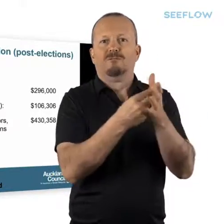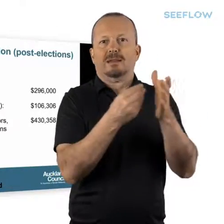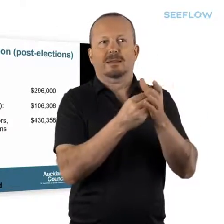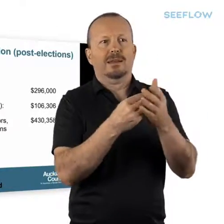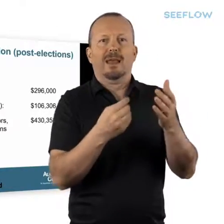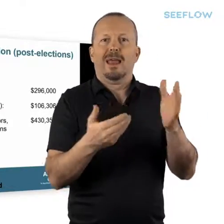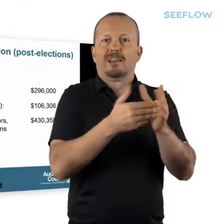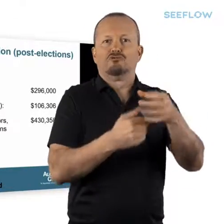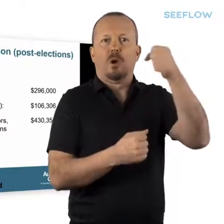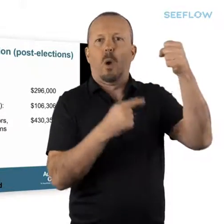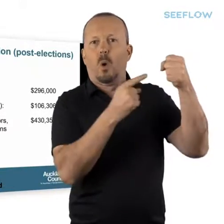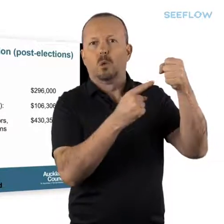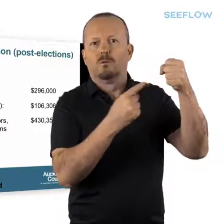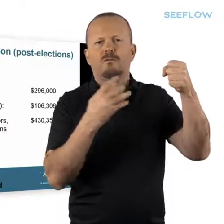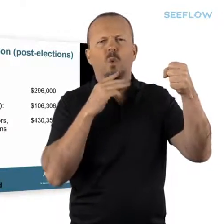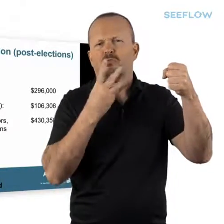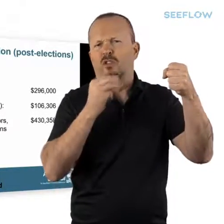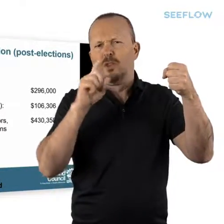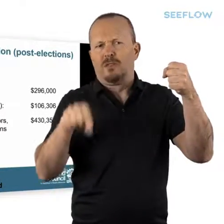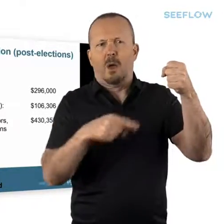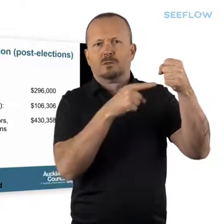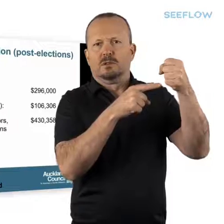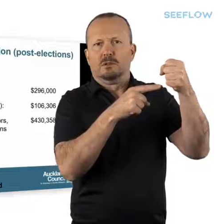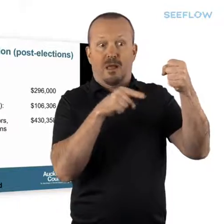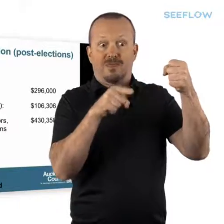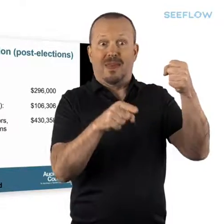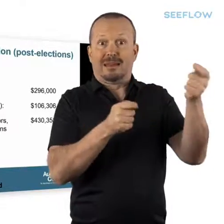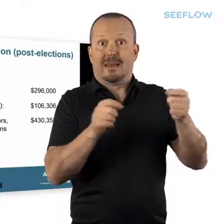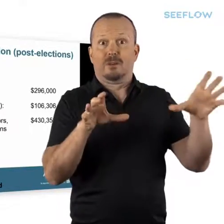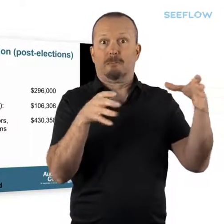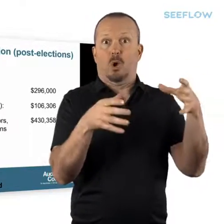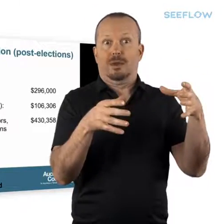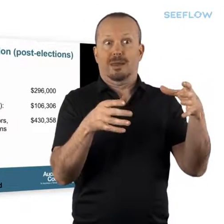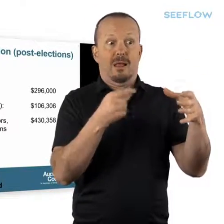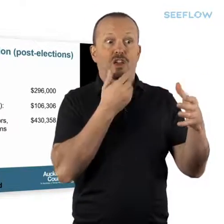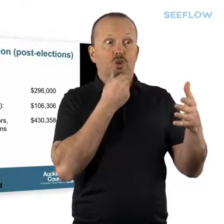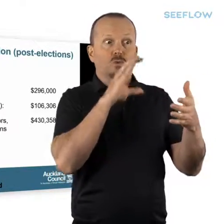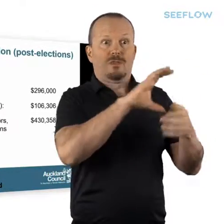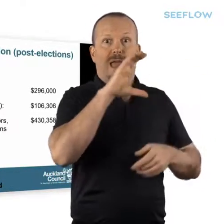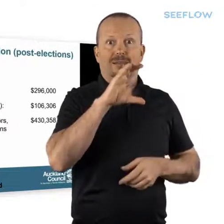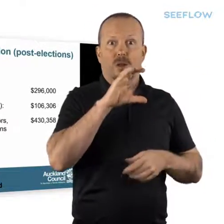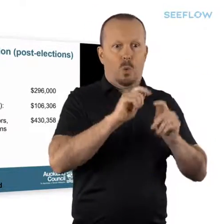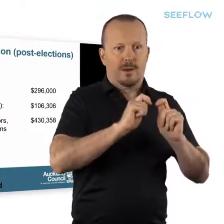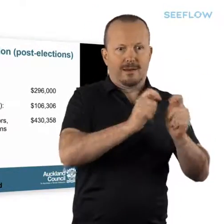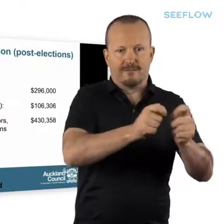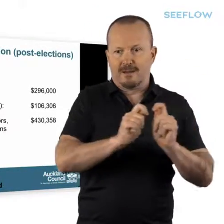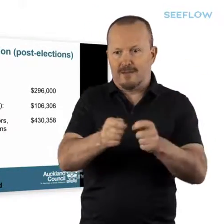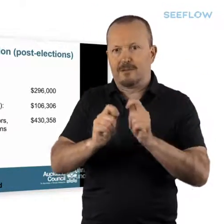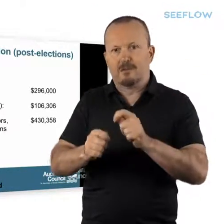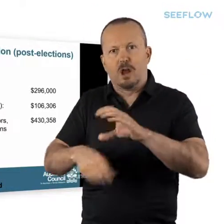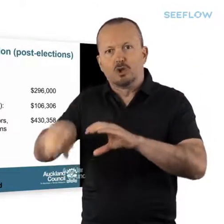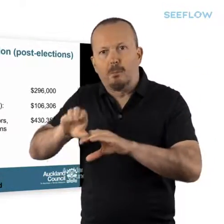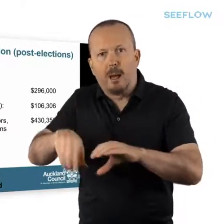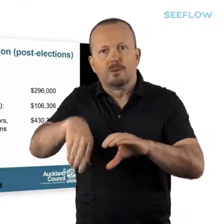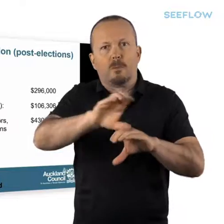$430,000, which the governing body will choose to allocate to positions